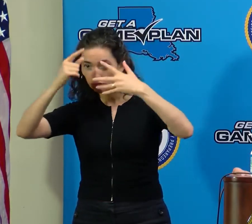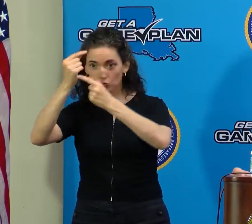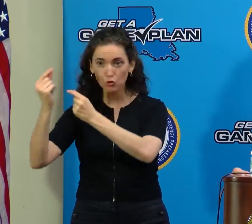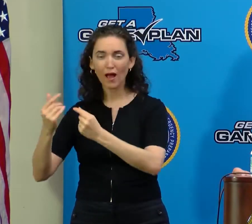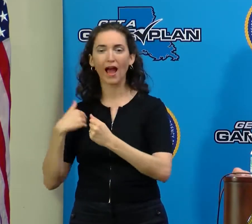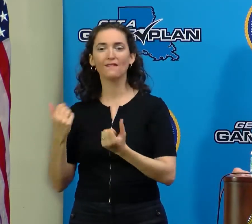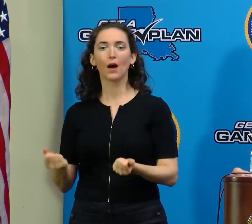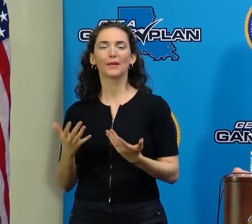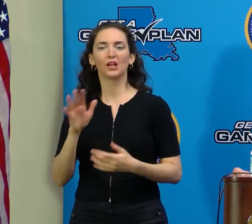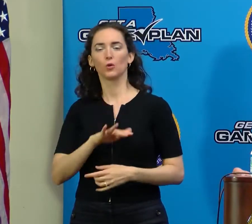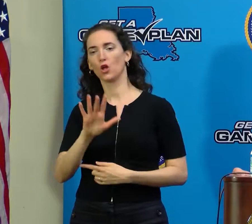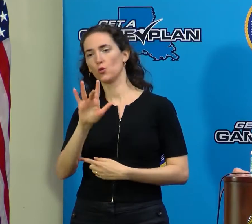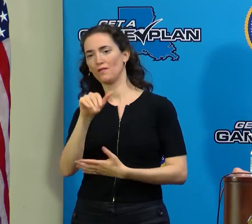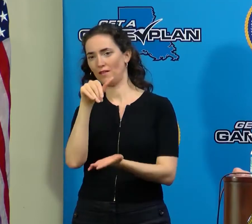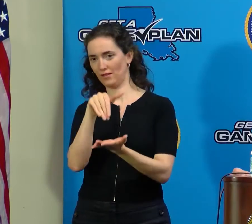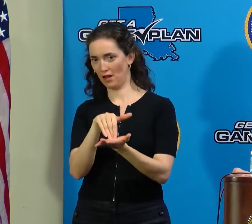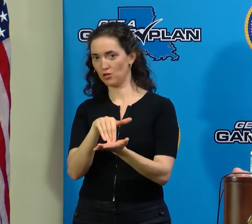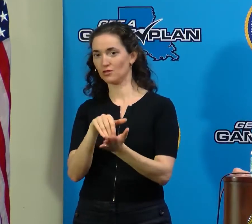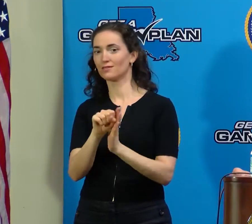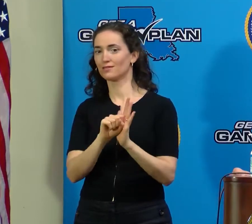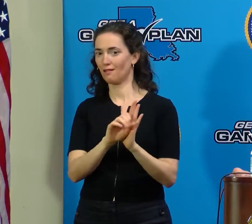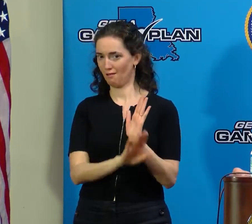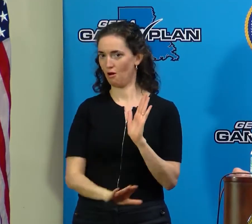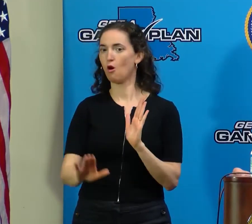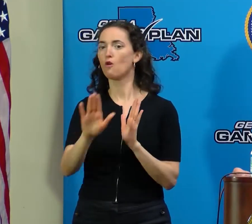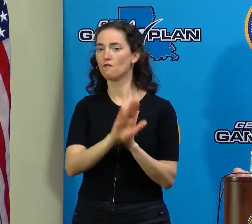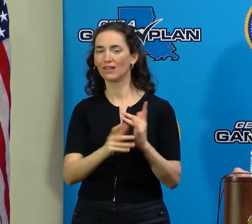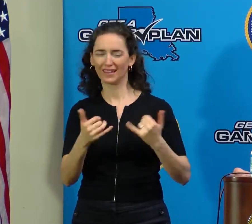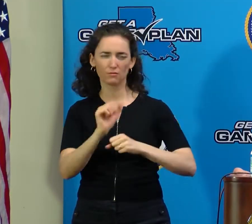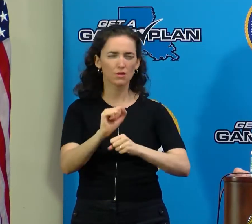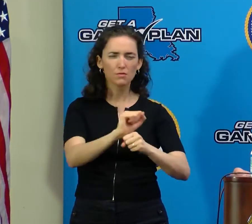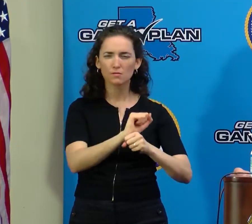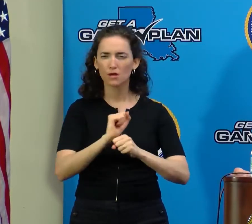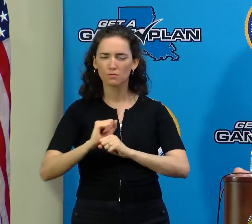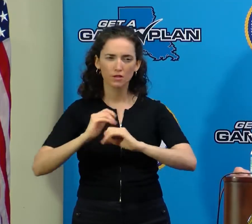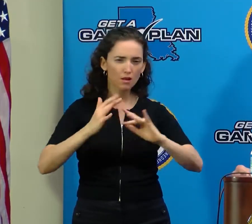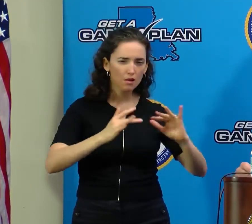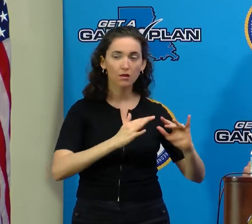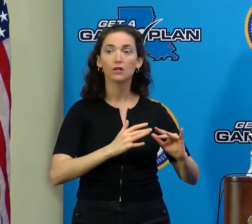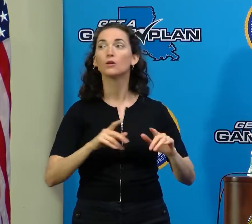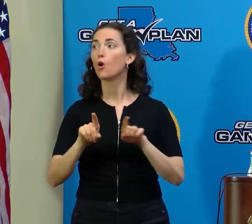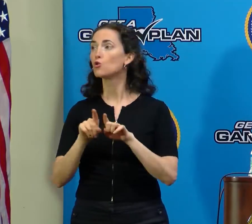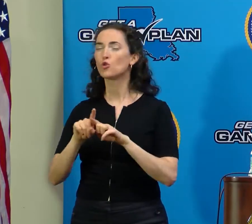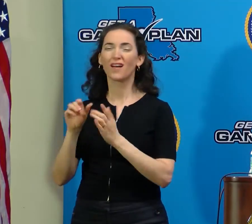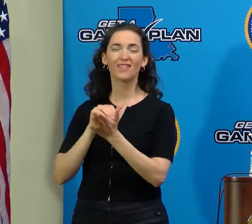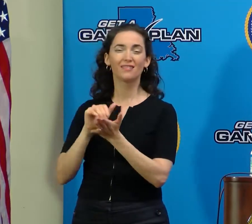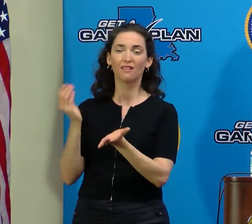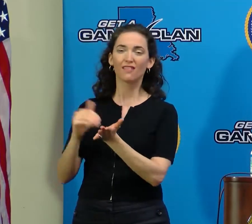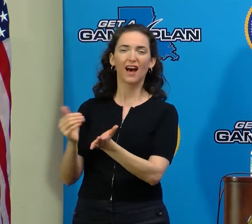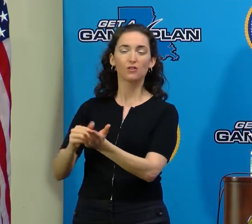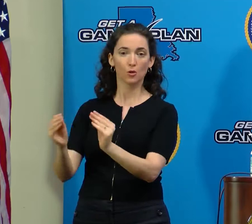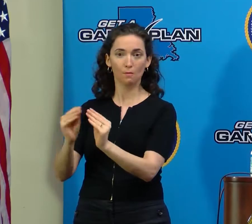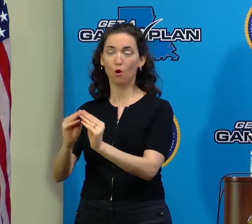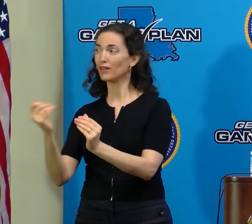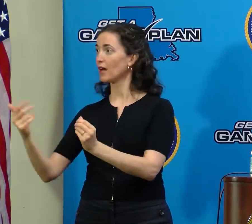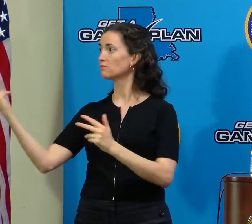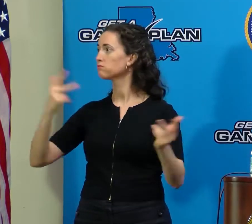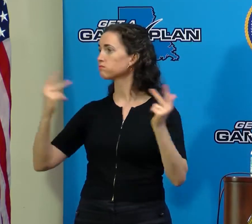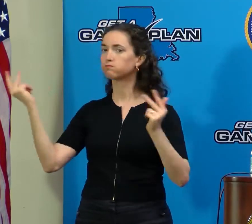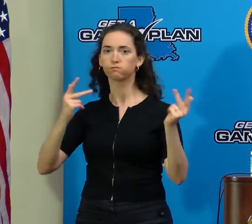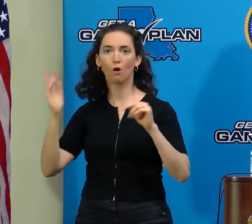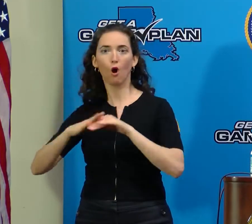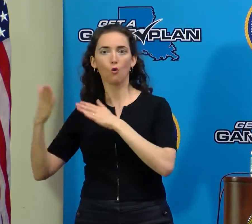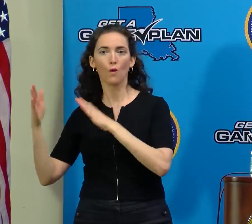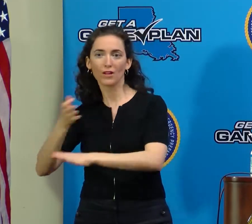restore power and several thousand more are en route. Obviously, we